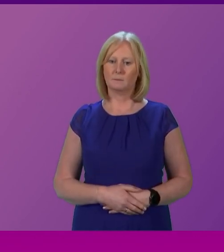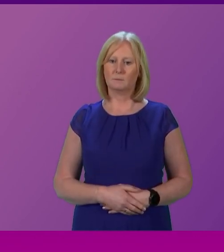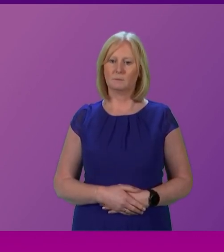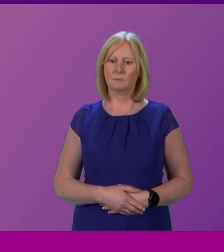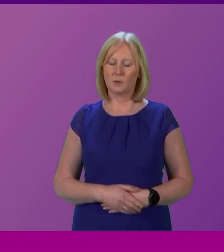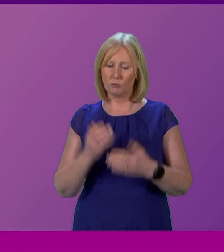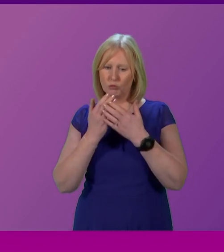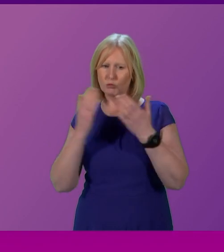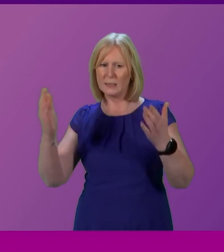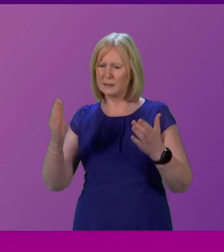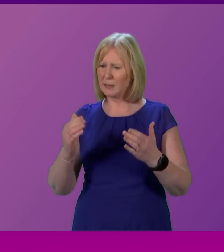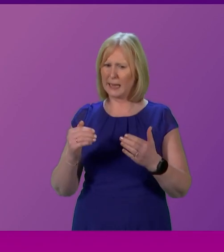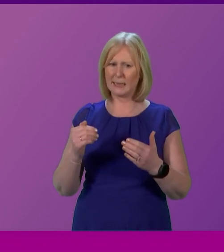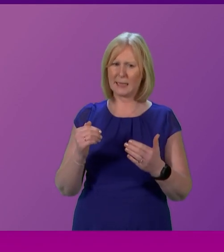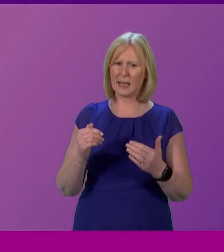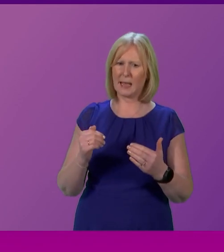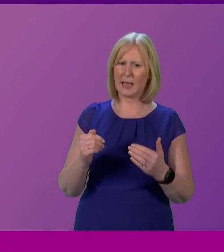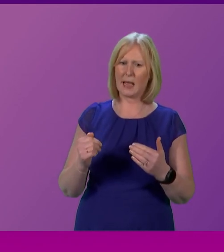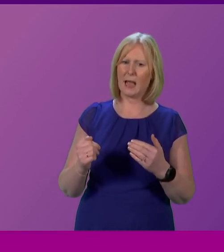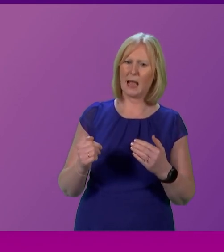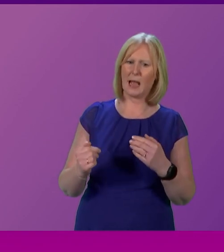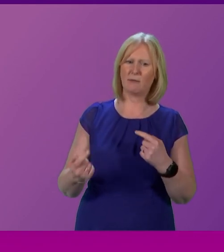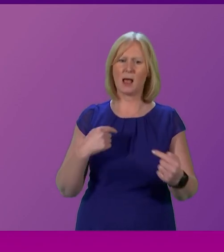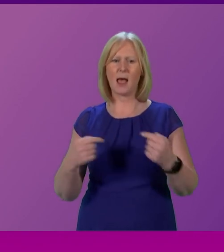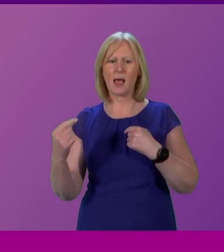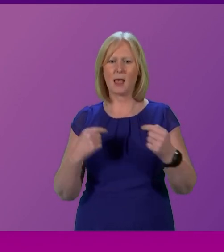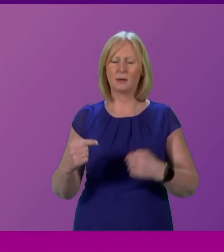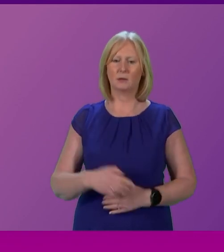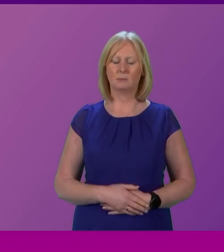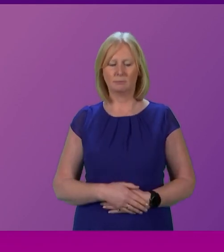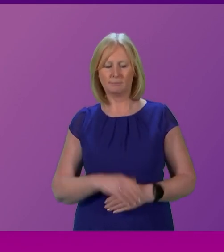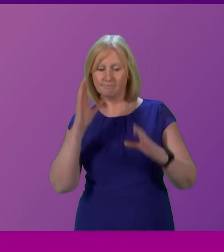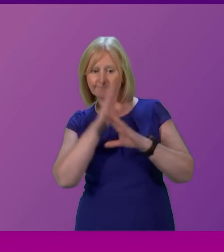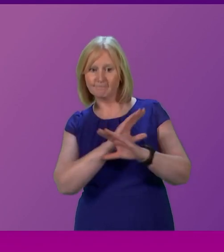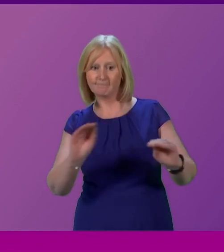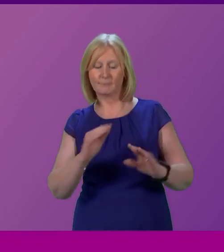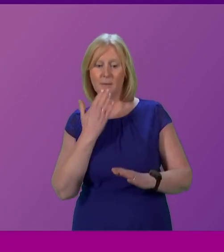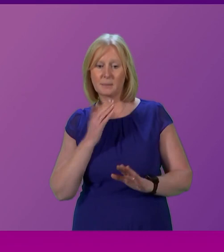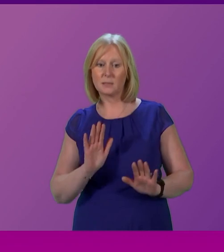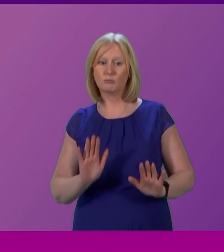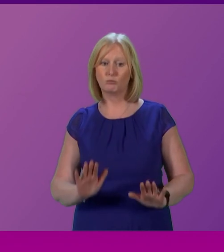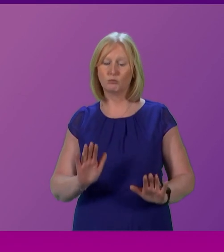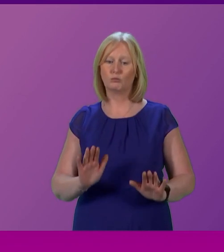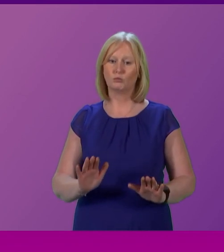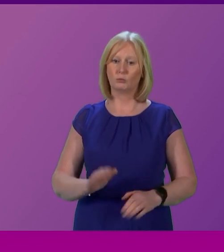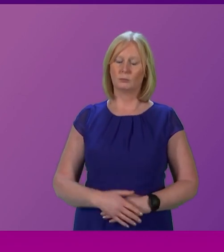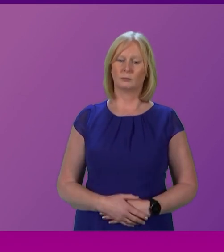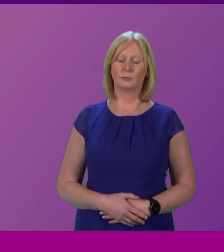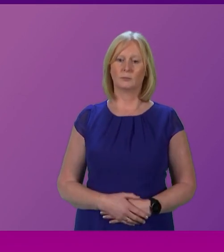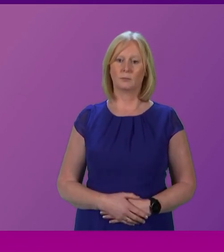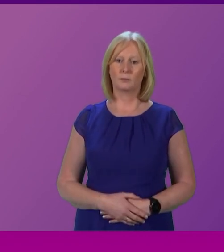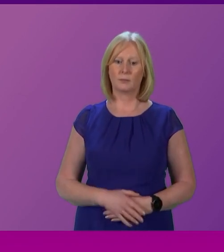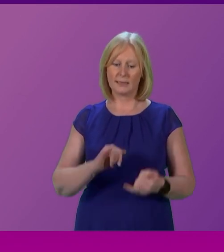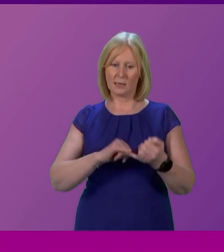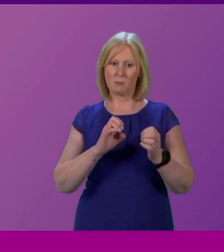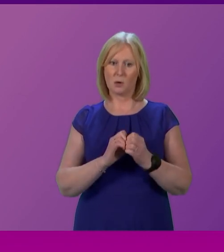officer, I did not heckle other people when they were speaking when I disagreed with Indeed, members, members, could we please listen to the speaker who has got the floor? Sarah